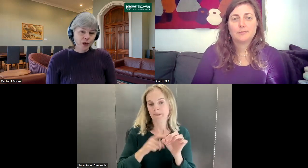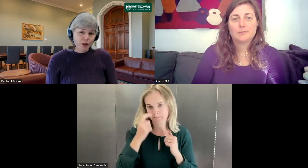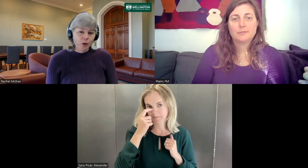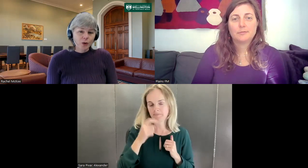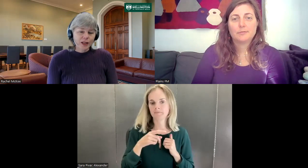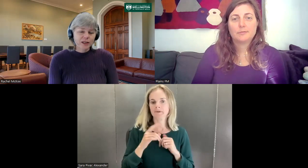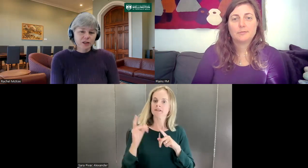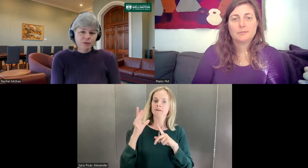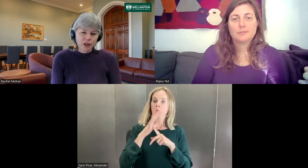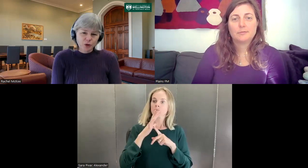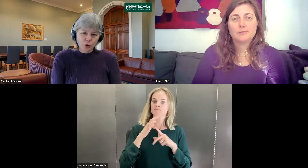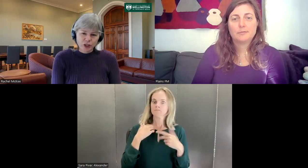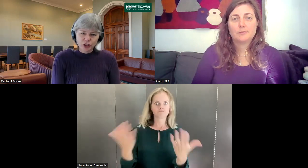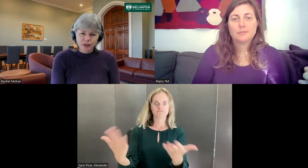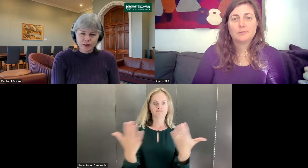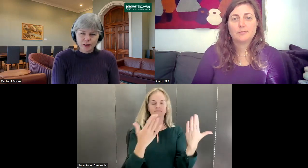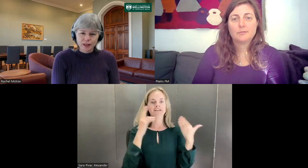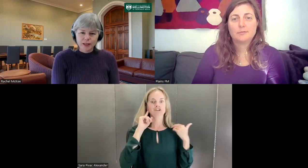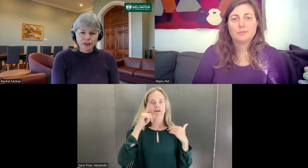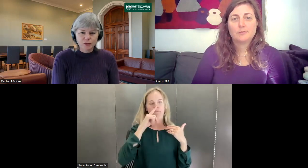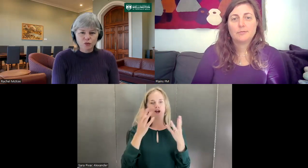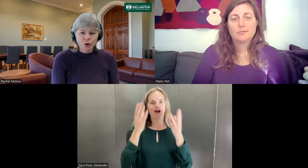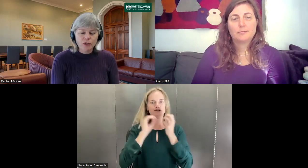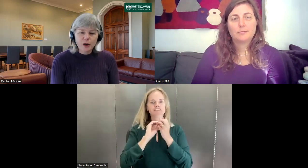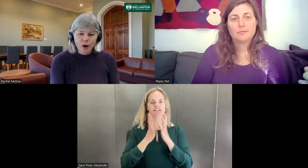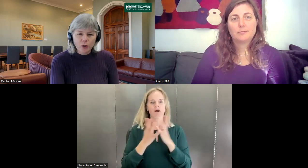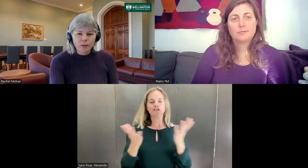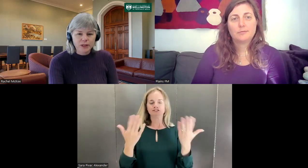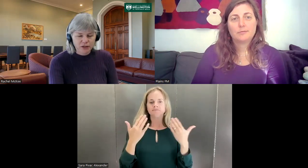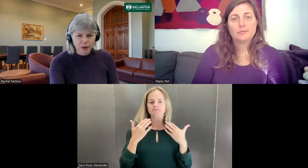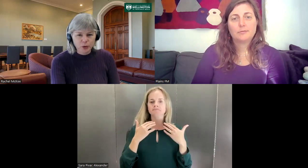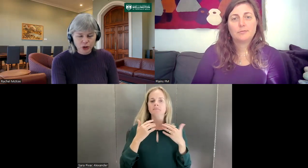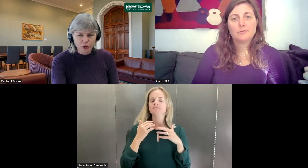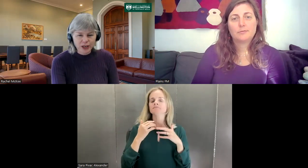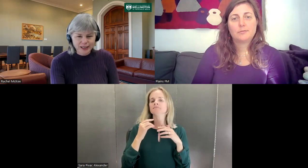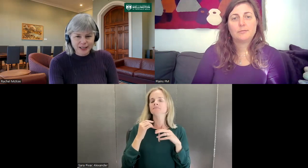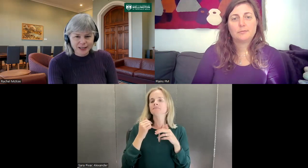Well, that is a good question. We really welcome Deaf people to learn NZSL.